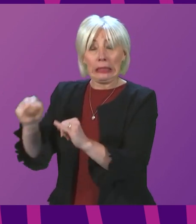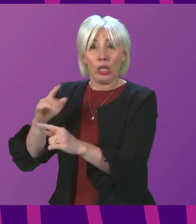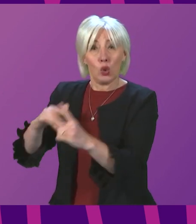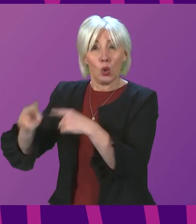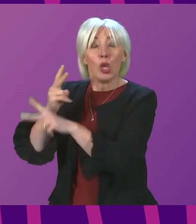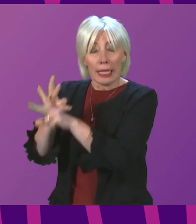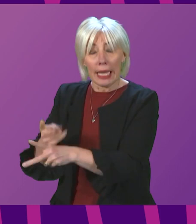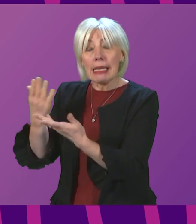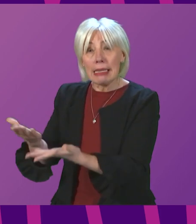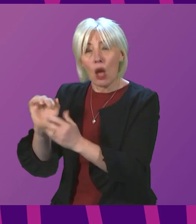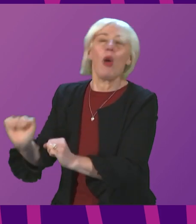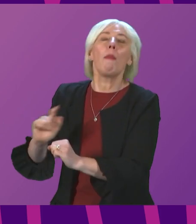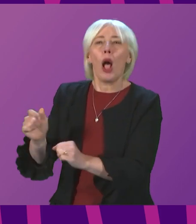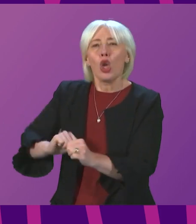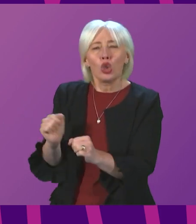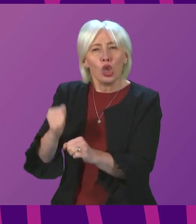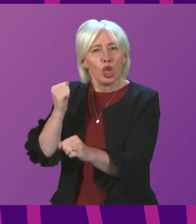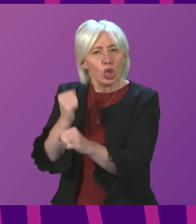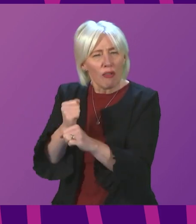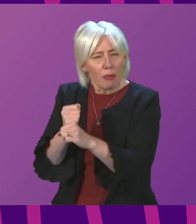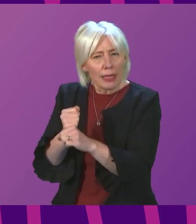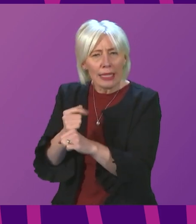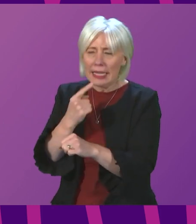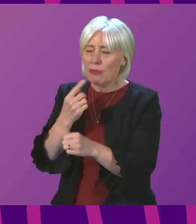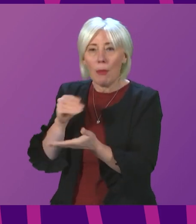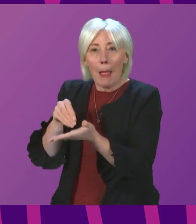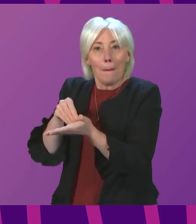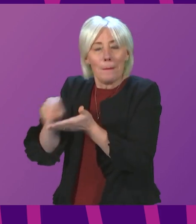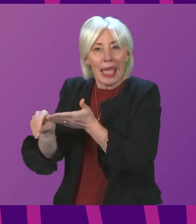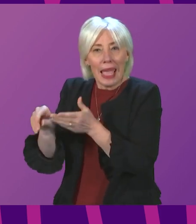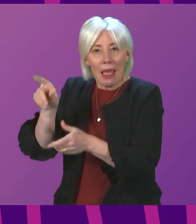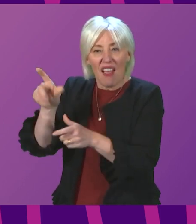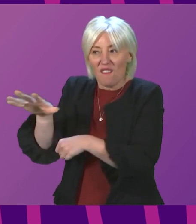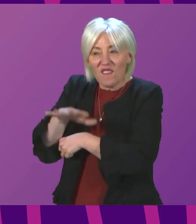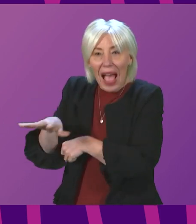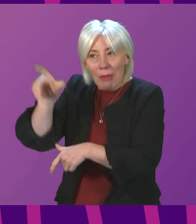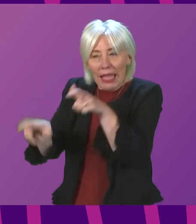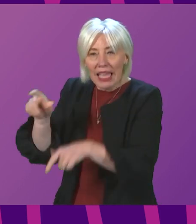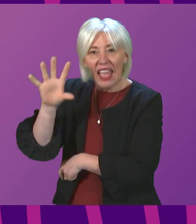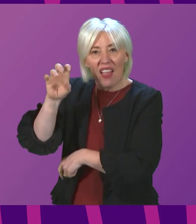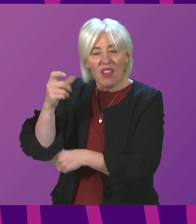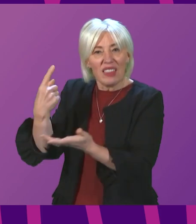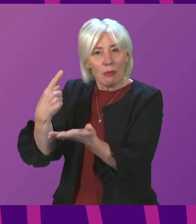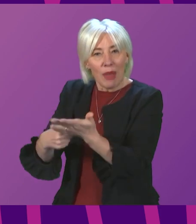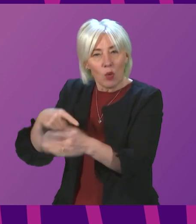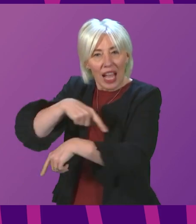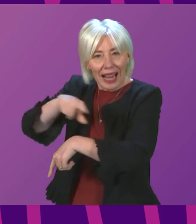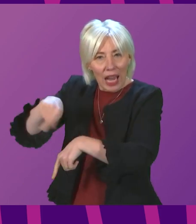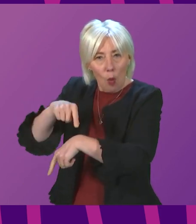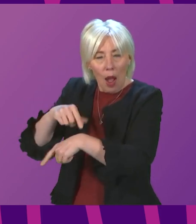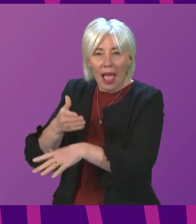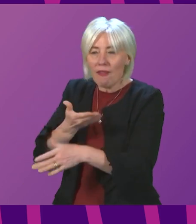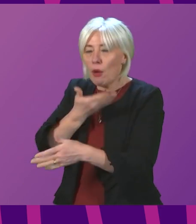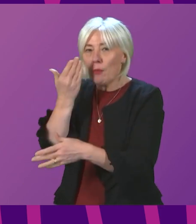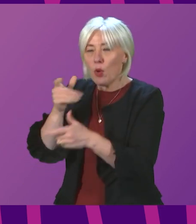reports that the Scottish Government is considering paying family carers £15 an hour in the absence of care packages being put